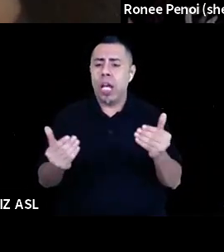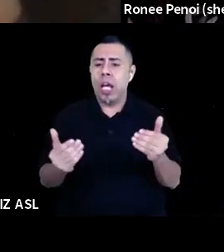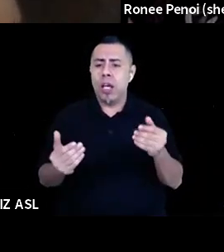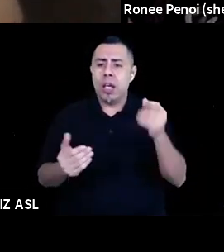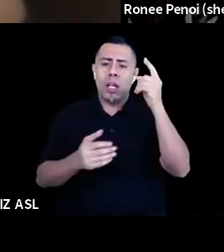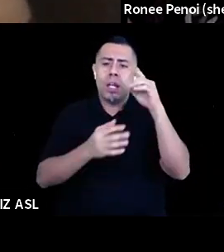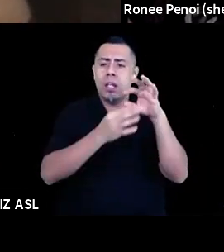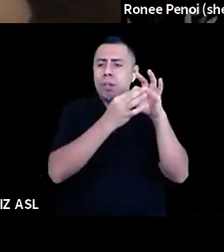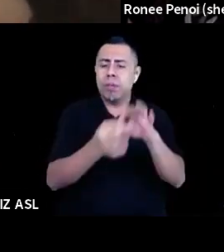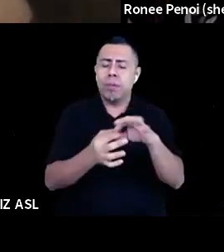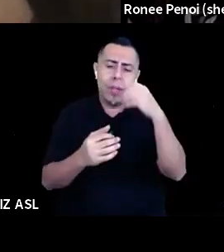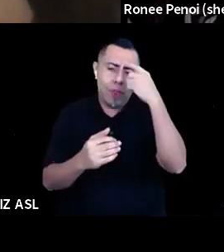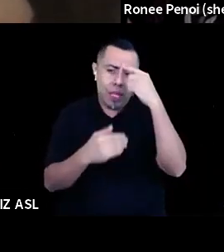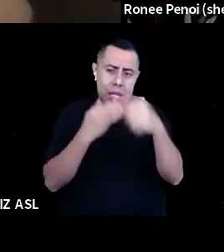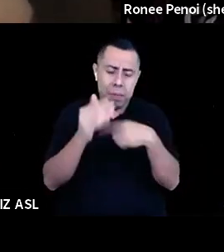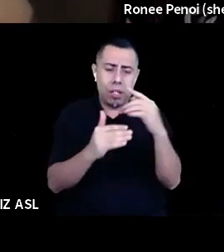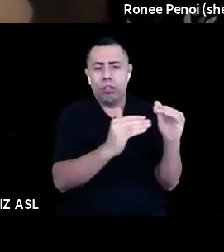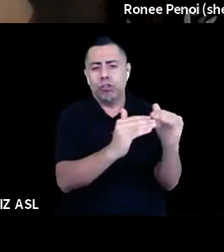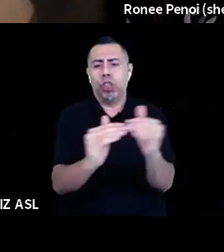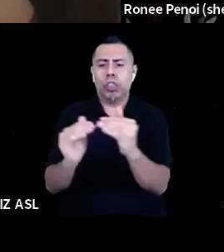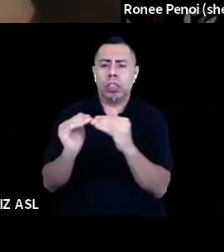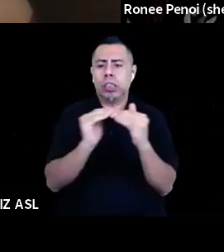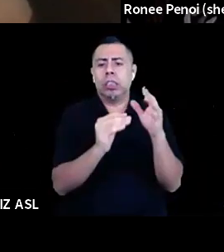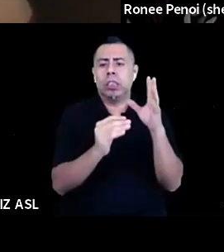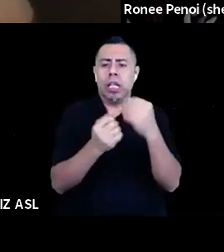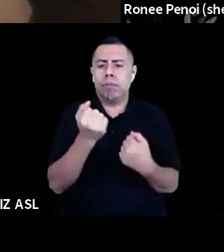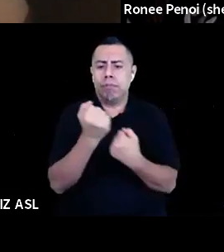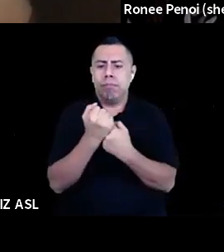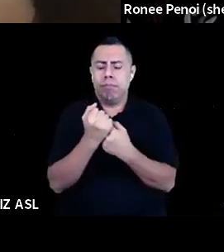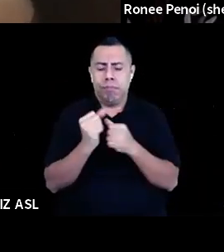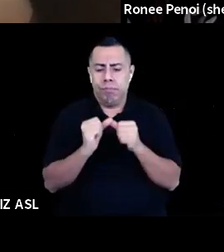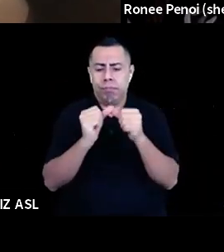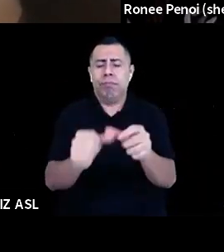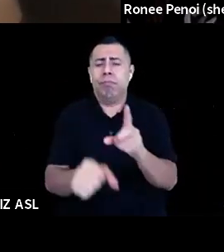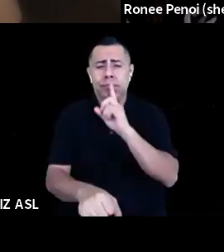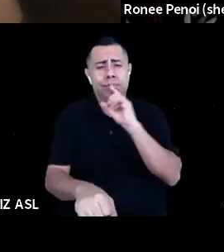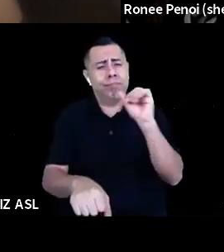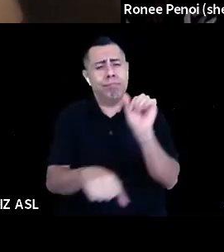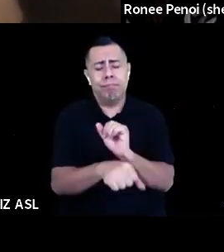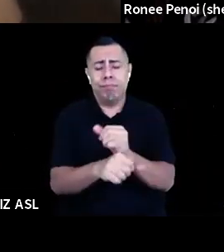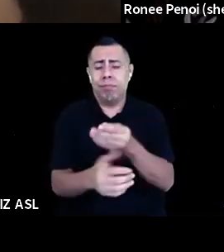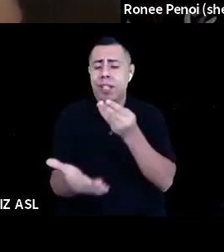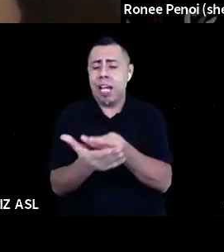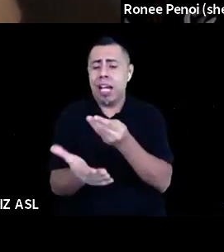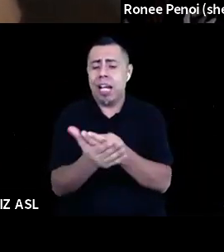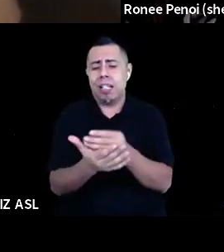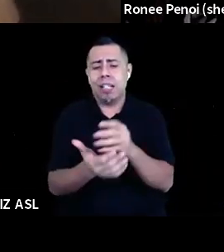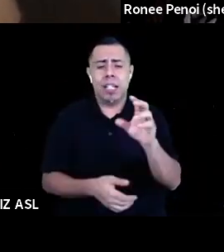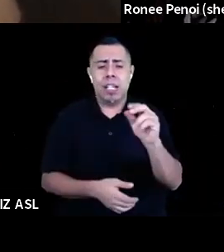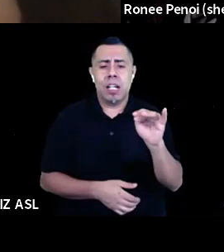like justice and sustainability and like absolutely economic justice. A hundred percent, um, also like think about the language that you're